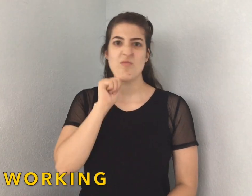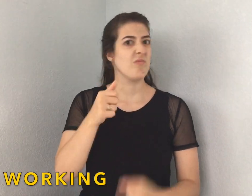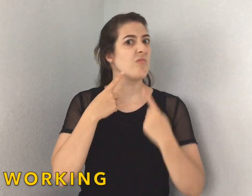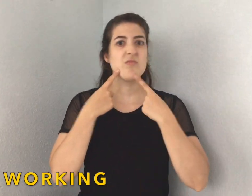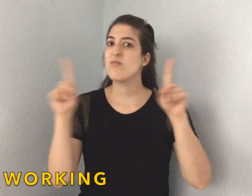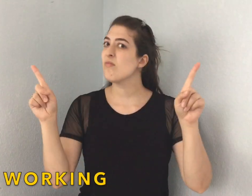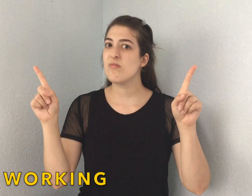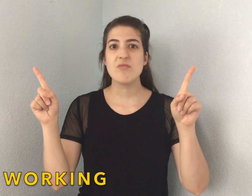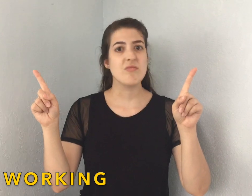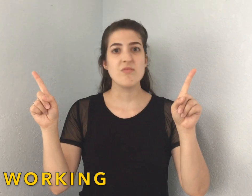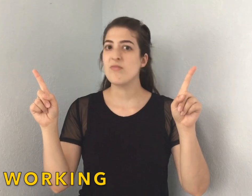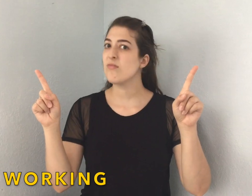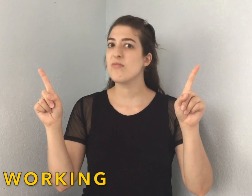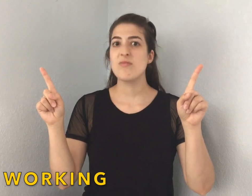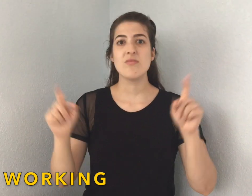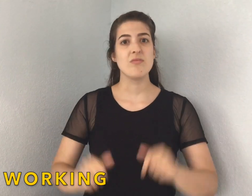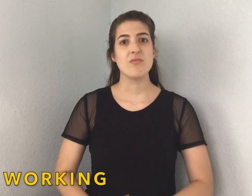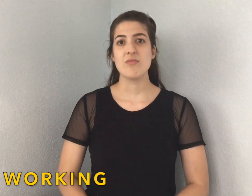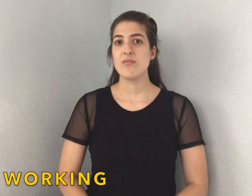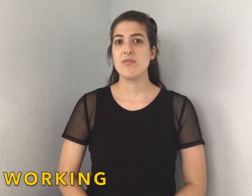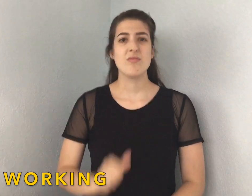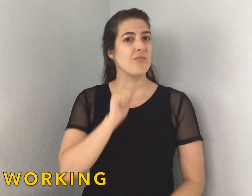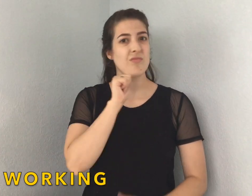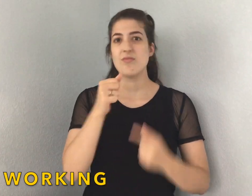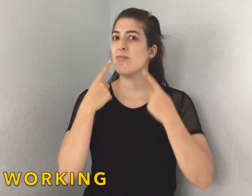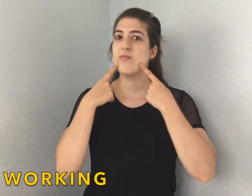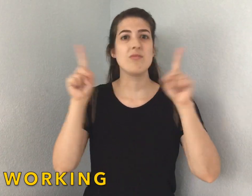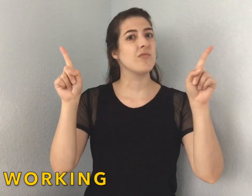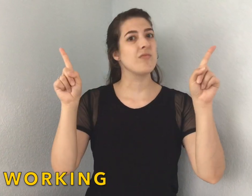Not working. Not working.